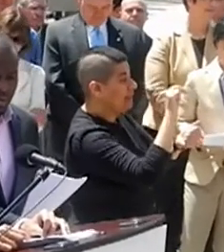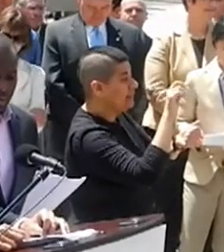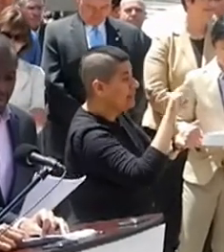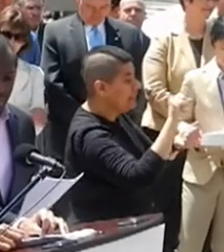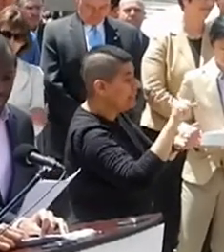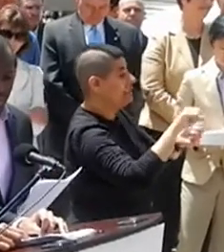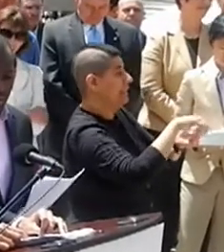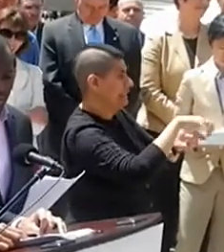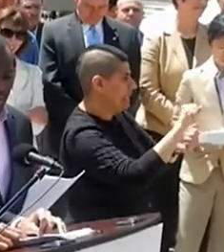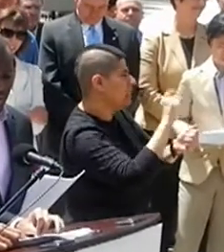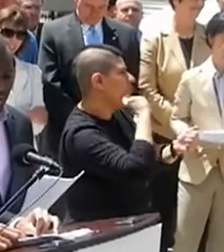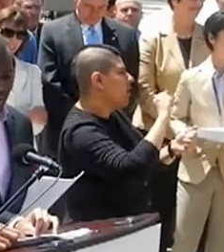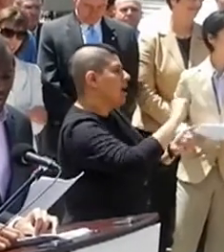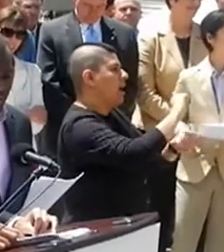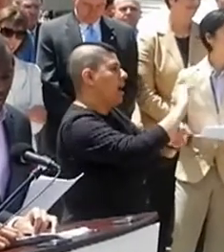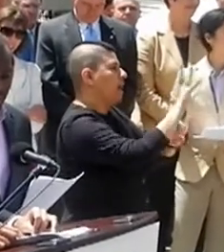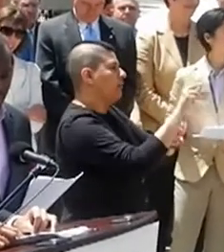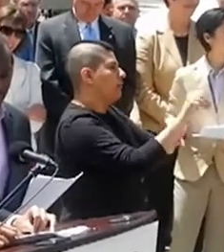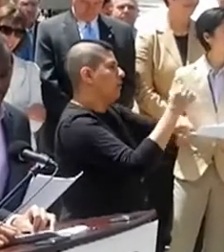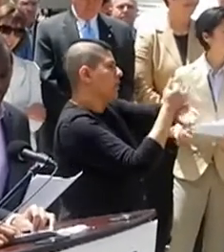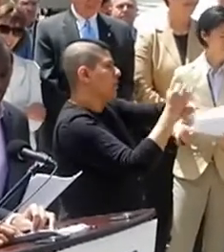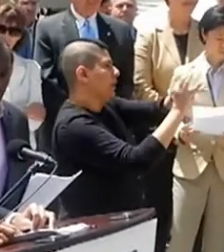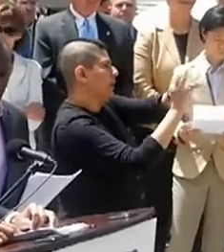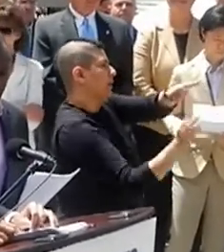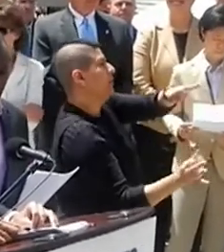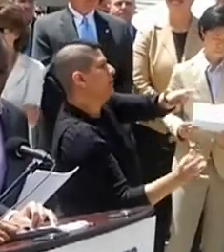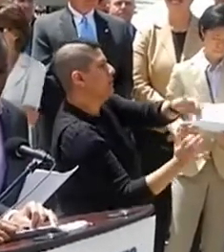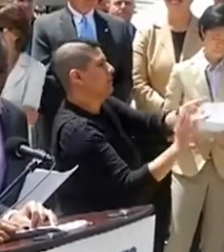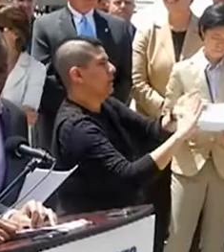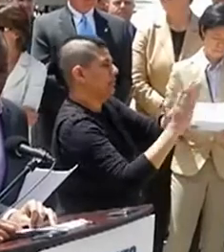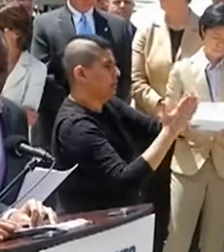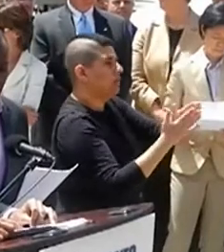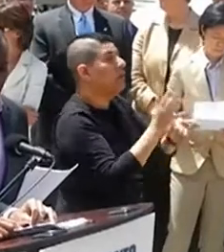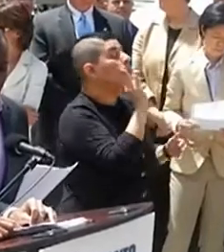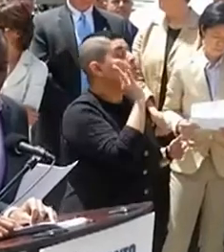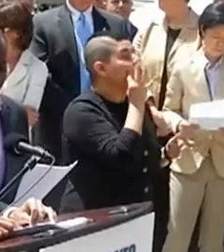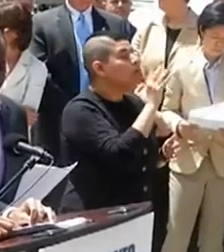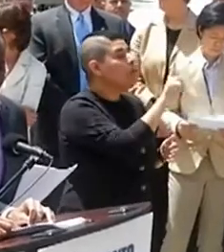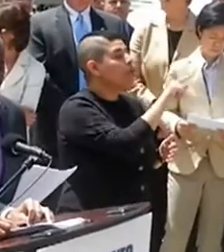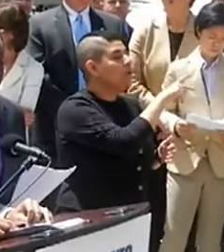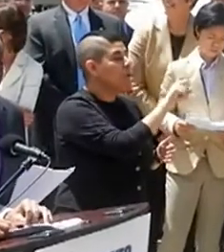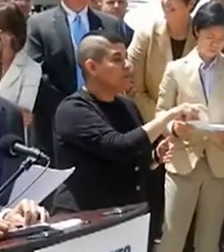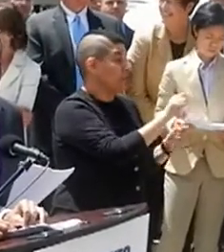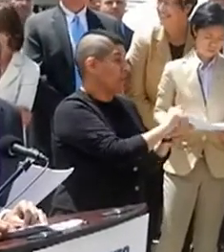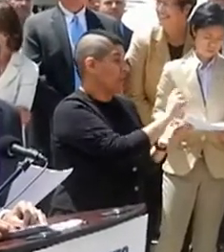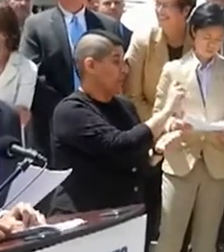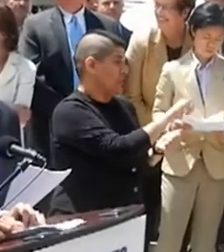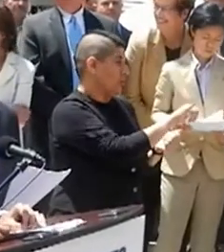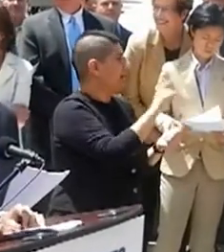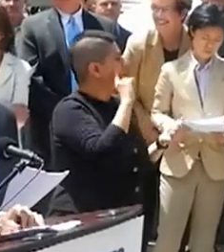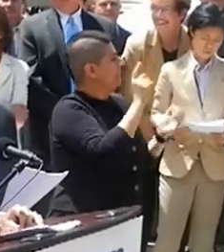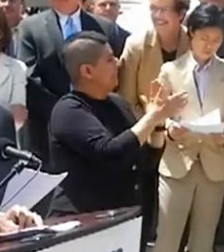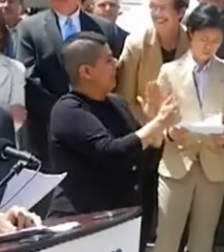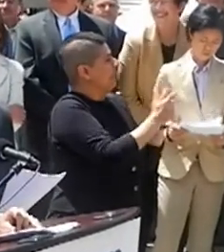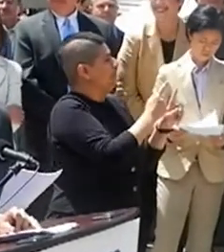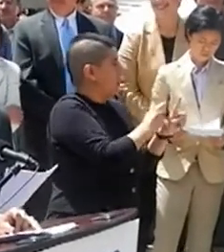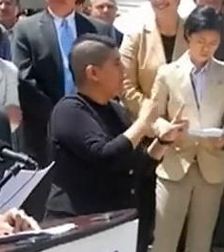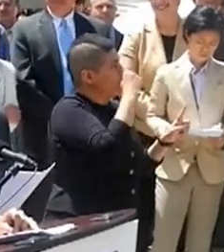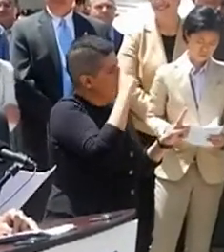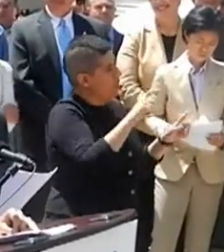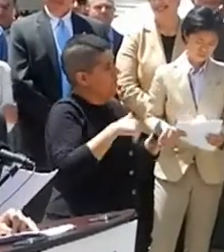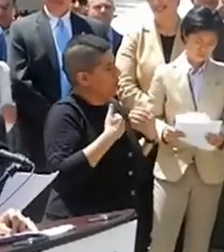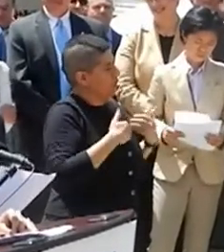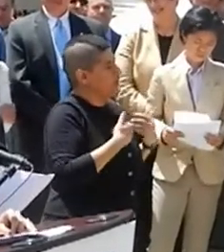-Caribbean communities, Fruit Loops with Soy featuring talent from and for youth, a